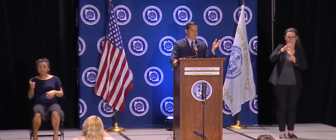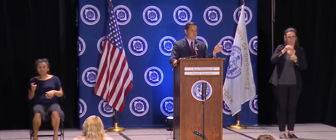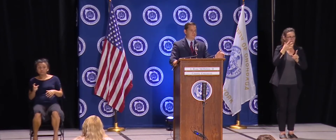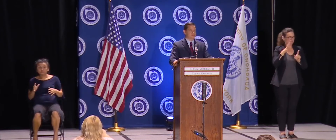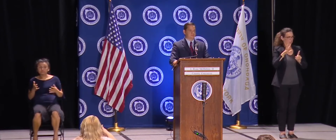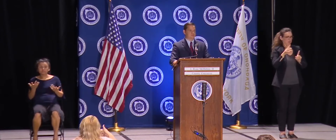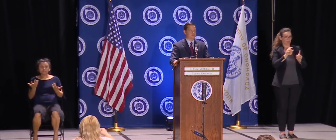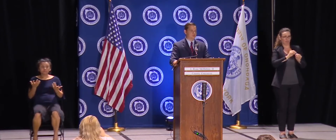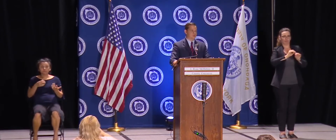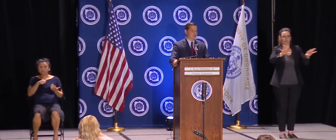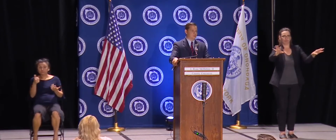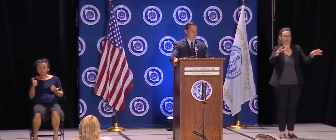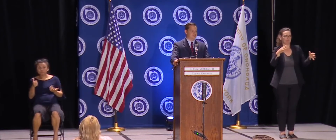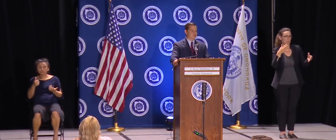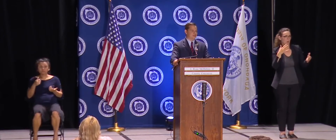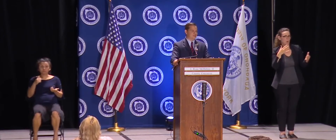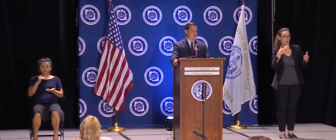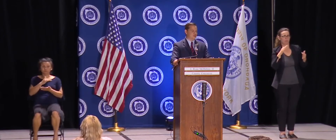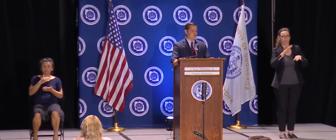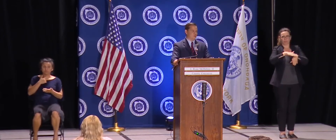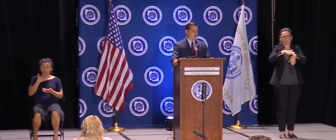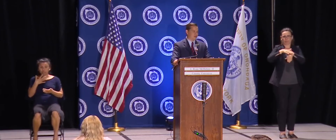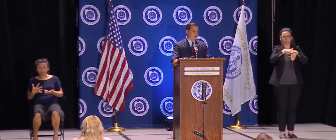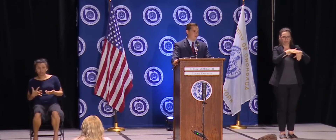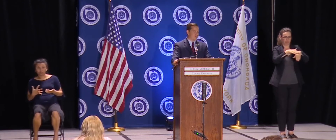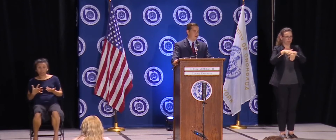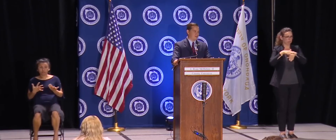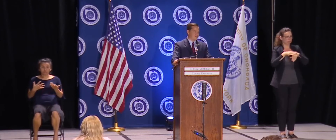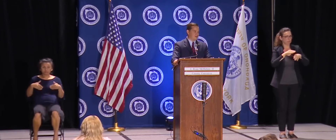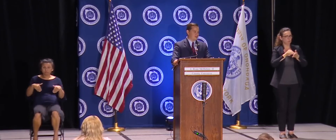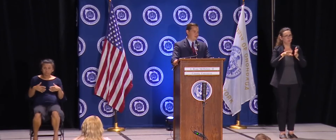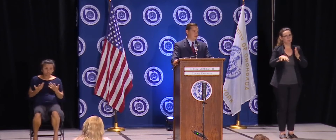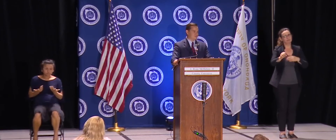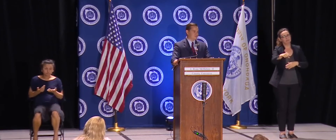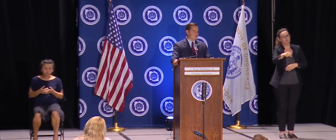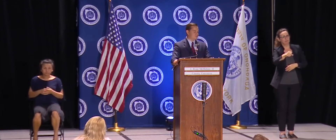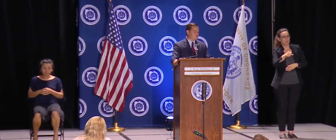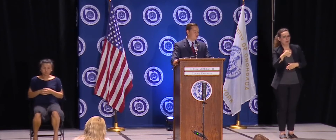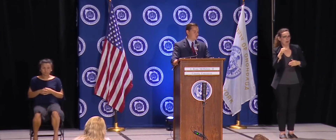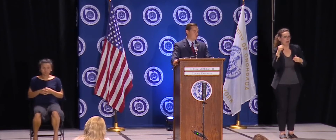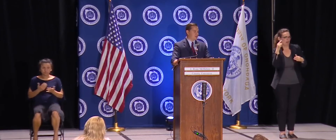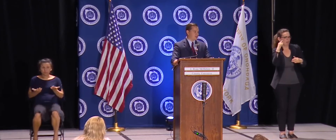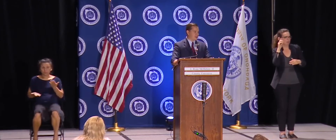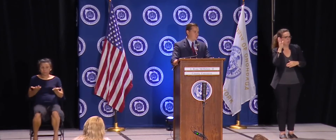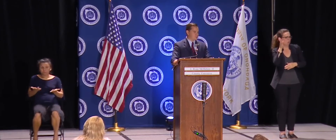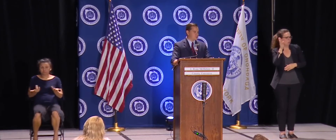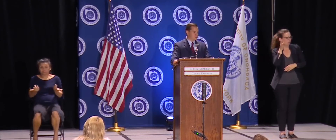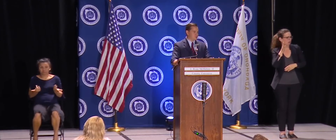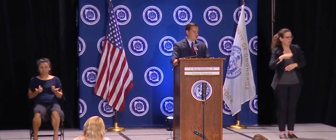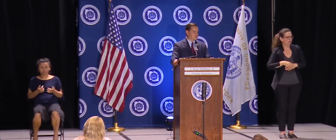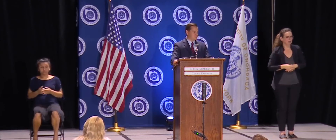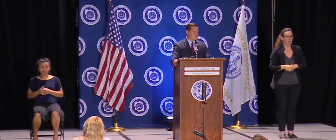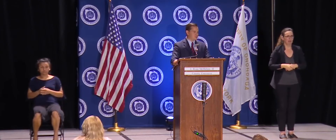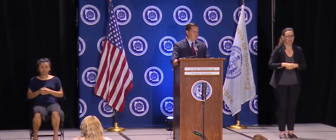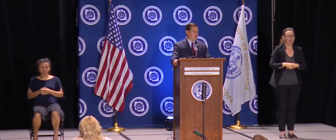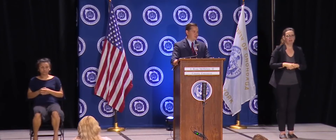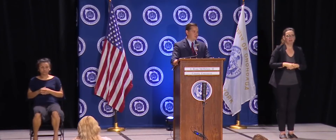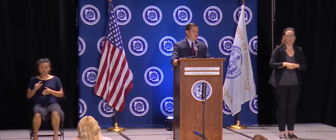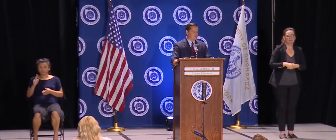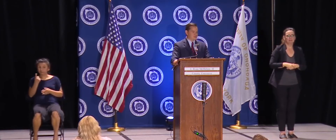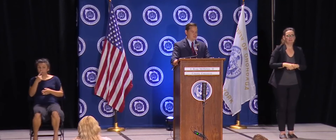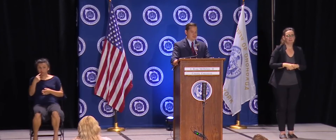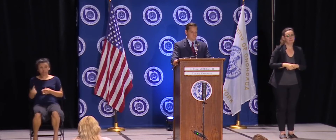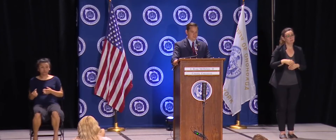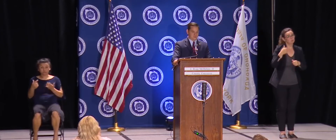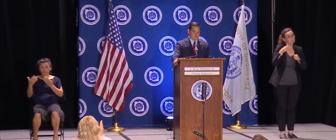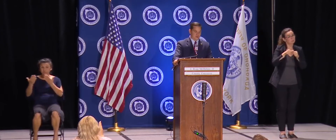relate, it was it seems like a distant memory. But first week on campus with Syracuse University, we had